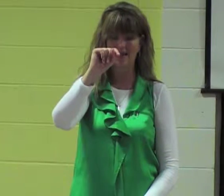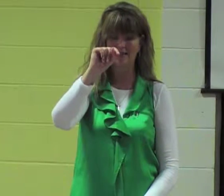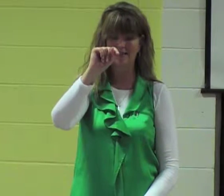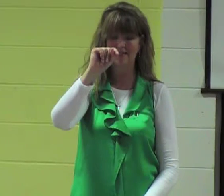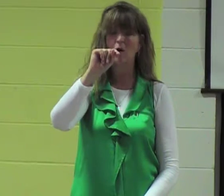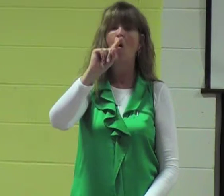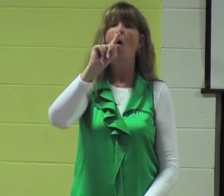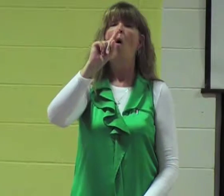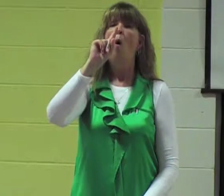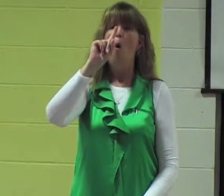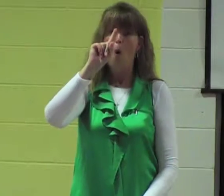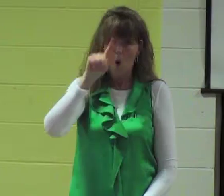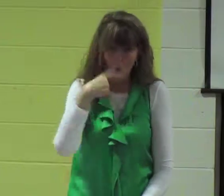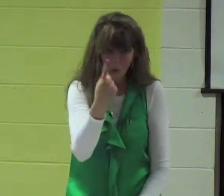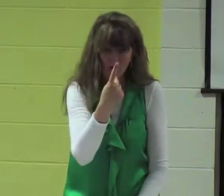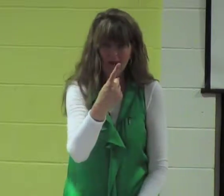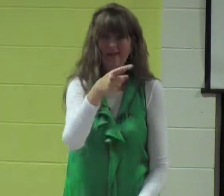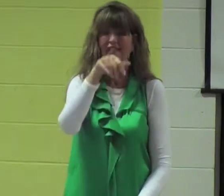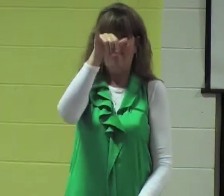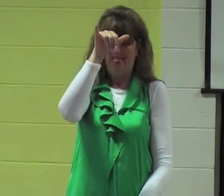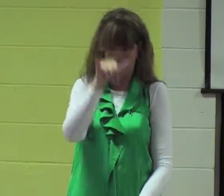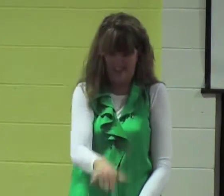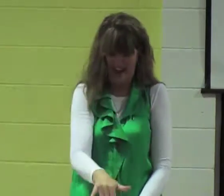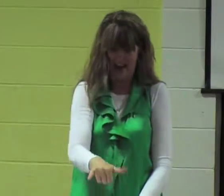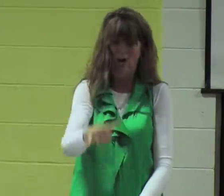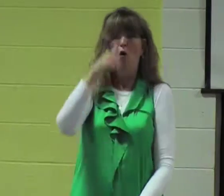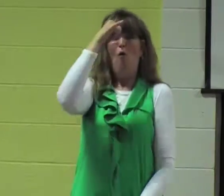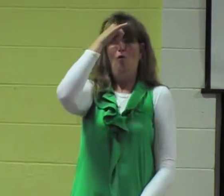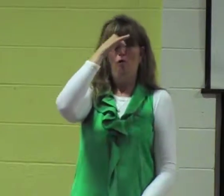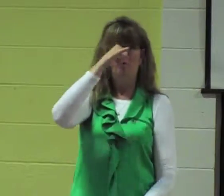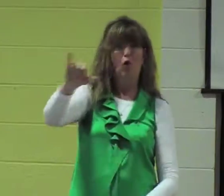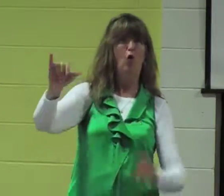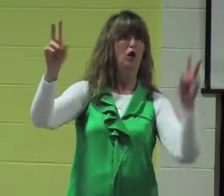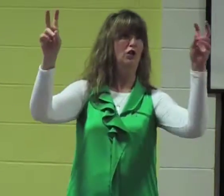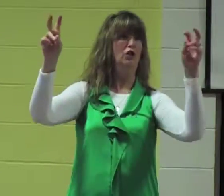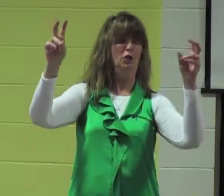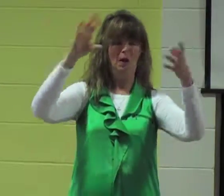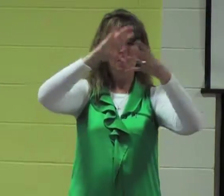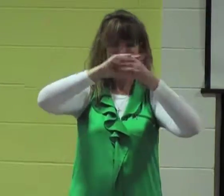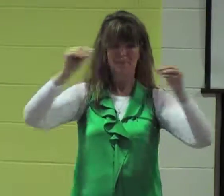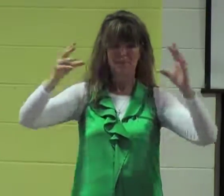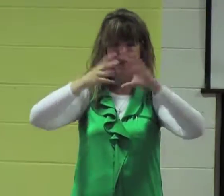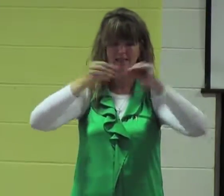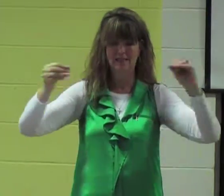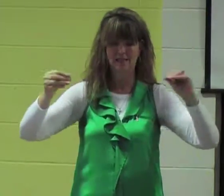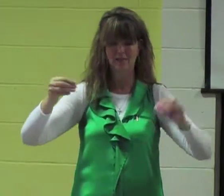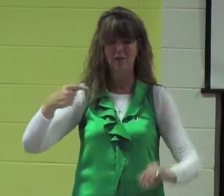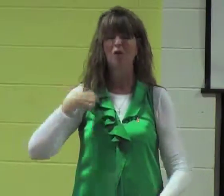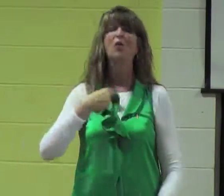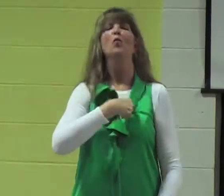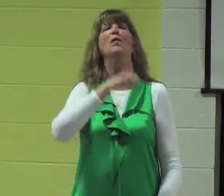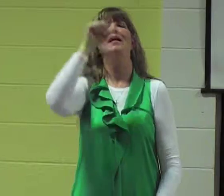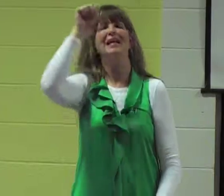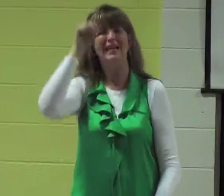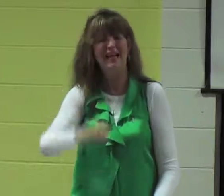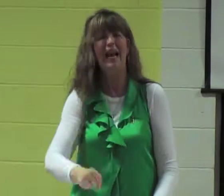The fact it is only through the foolishness of the message